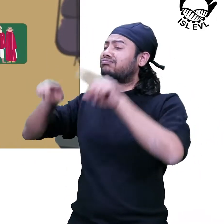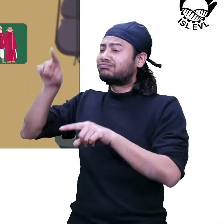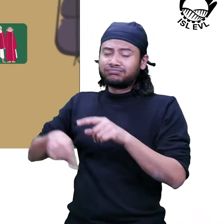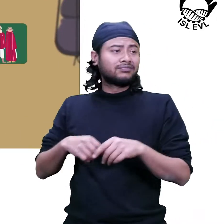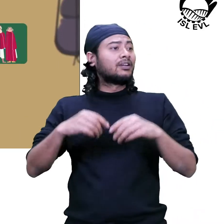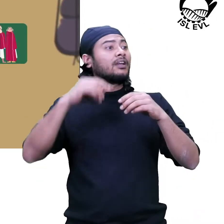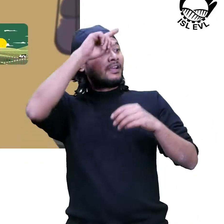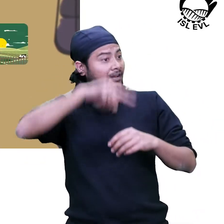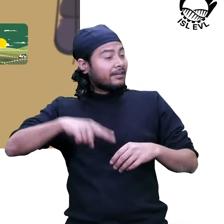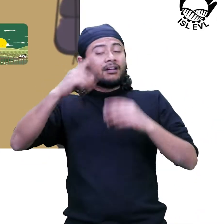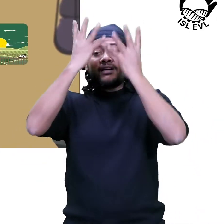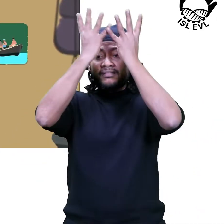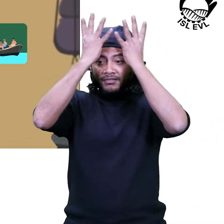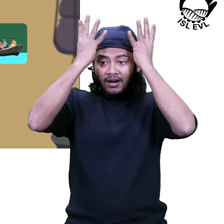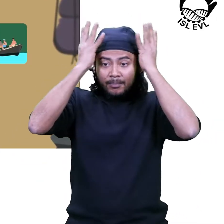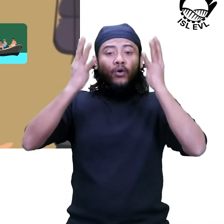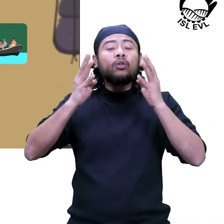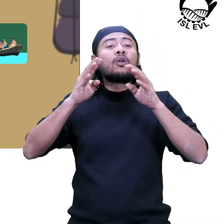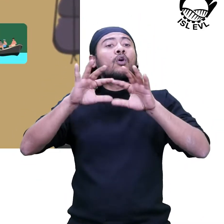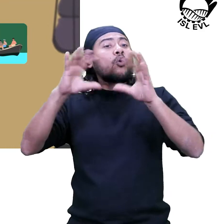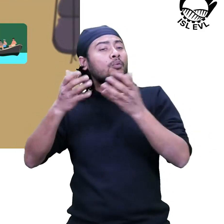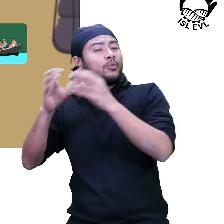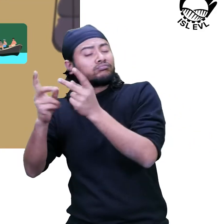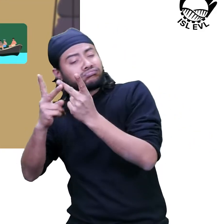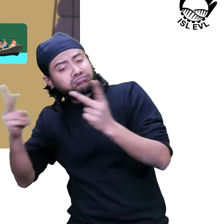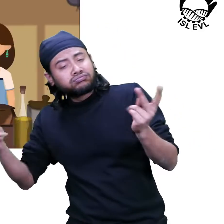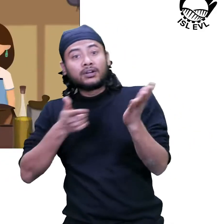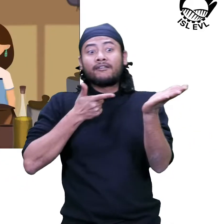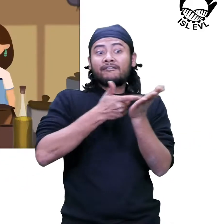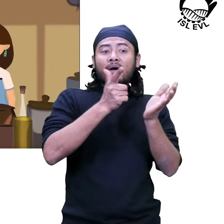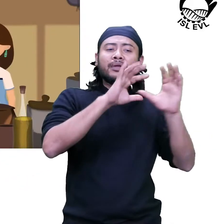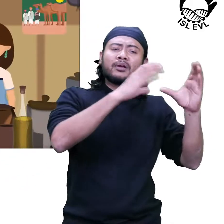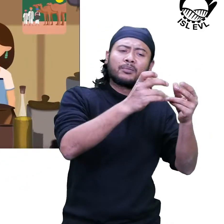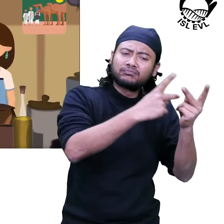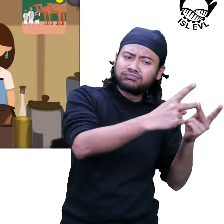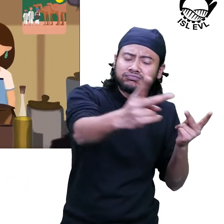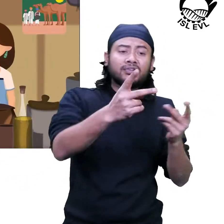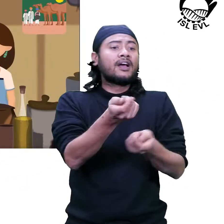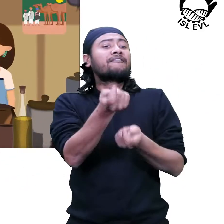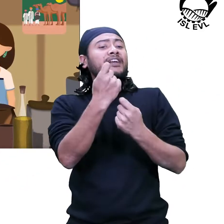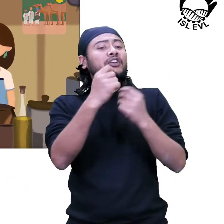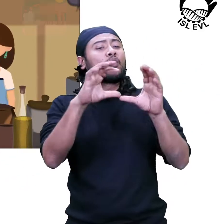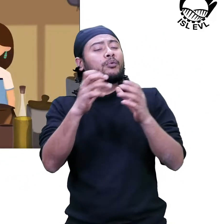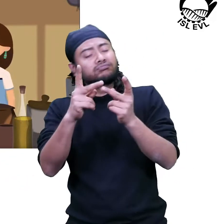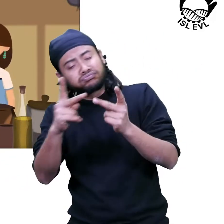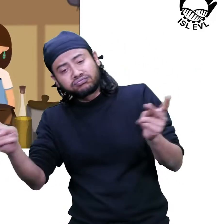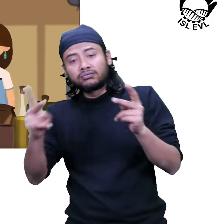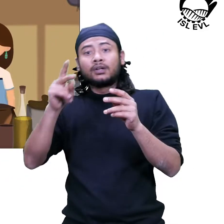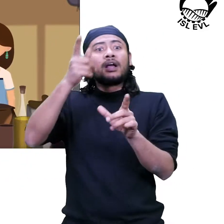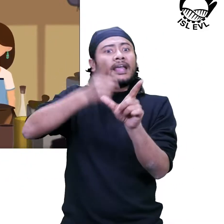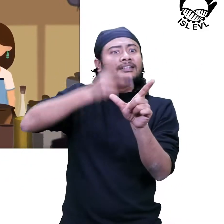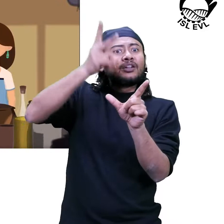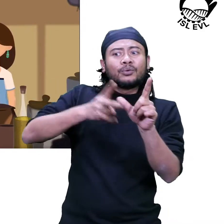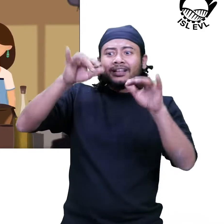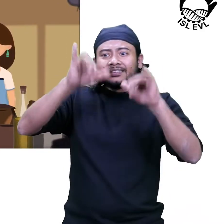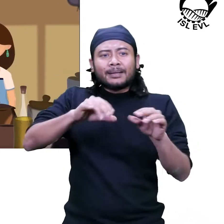tribal groups, farming and fishing communities like ours and nomadic groups. All these communities